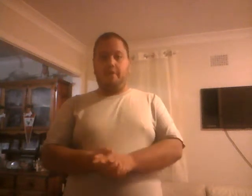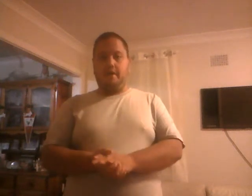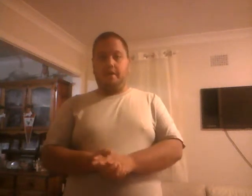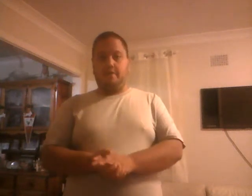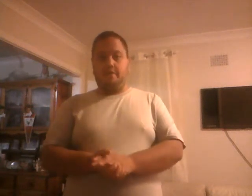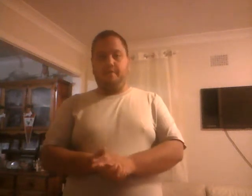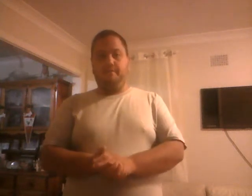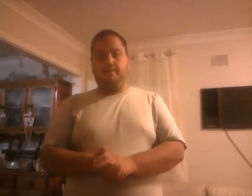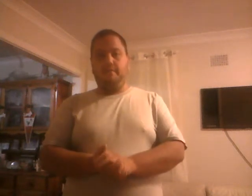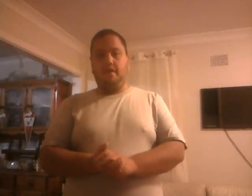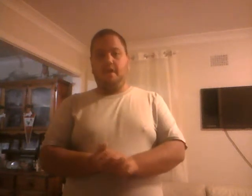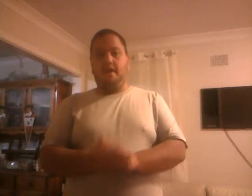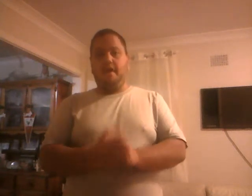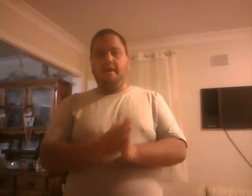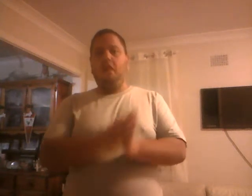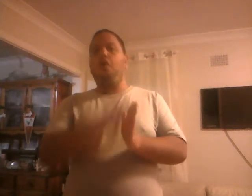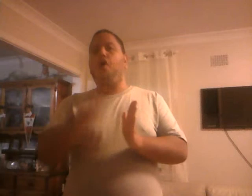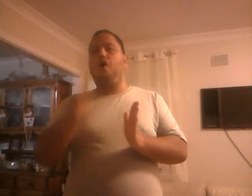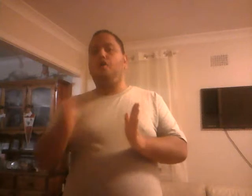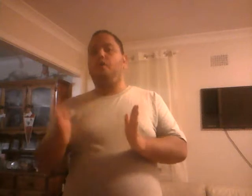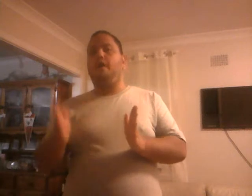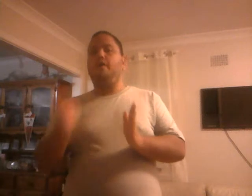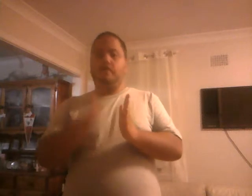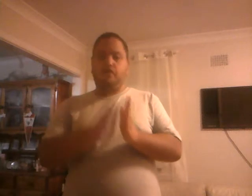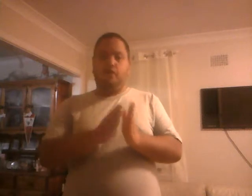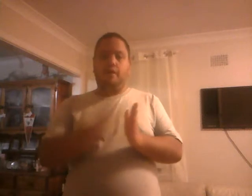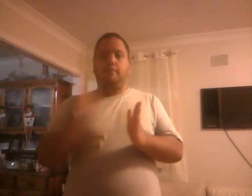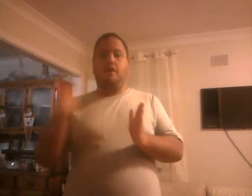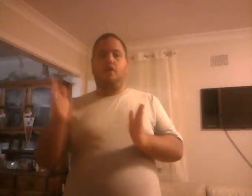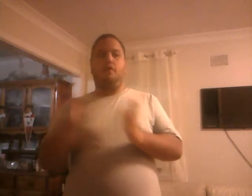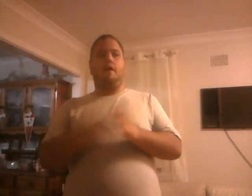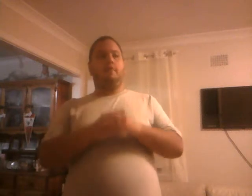explain that to you. In a long way, not a short way, but a long way.